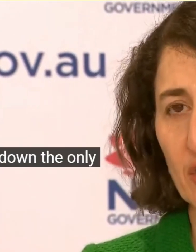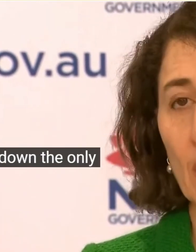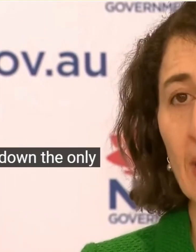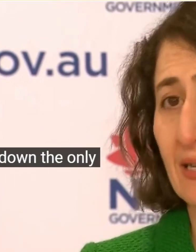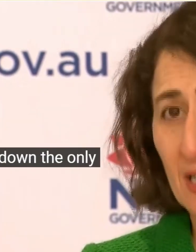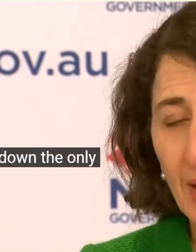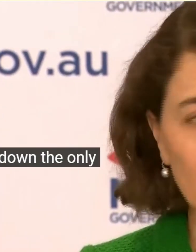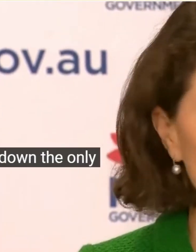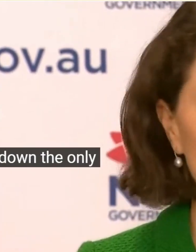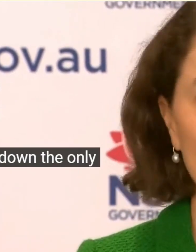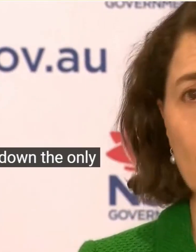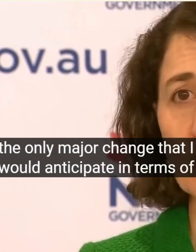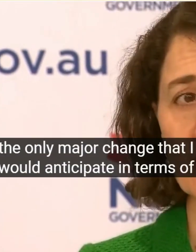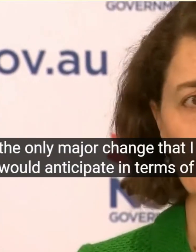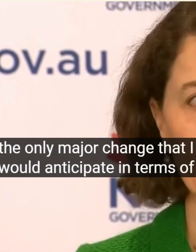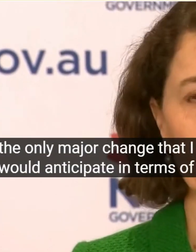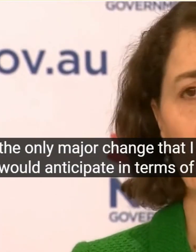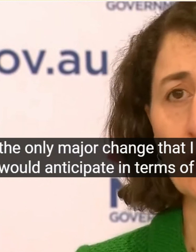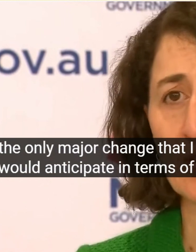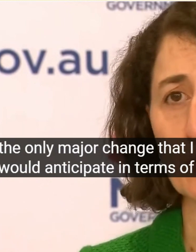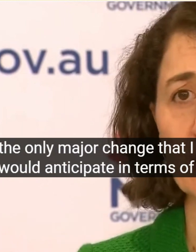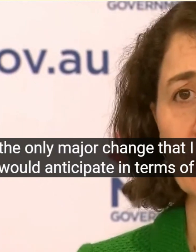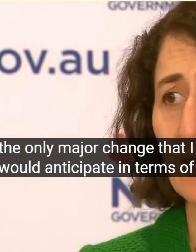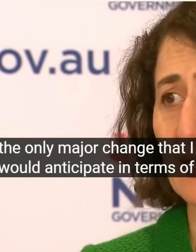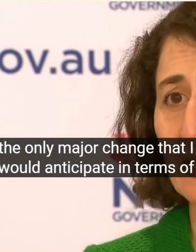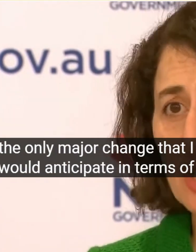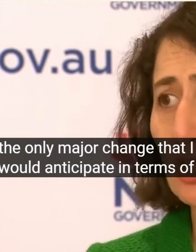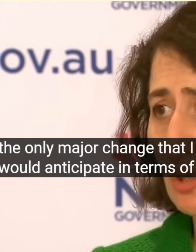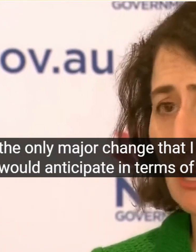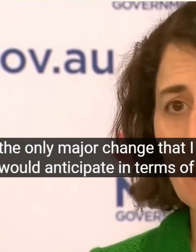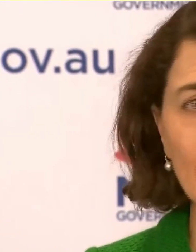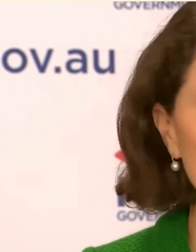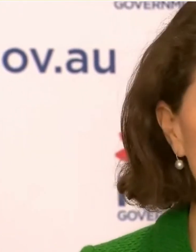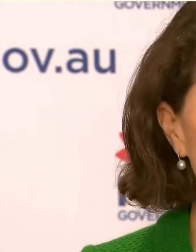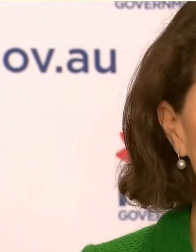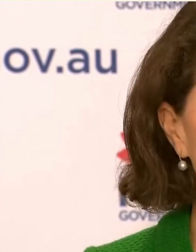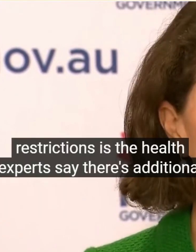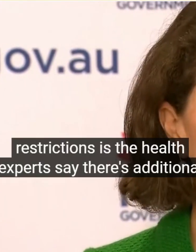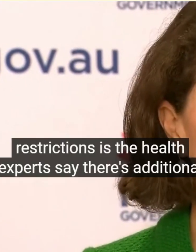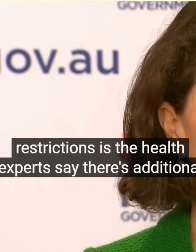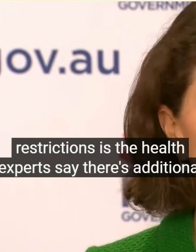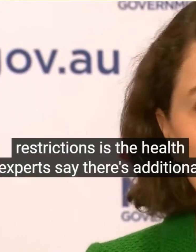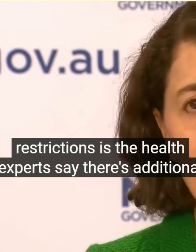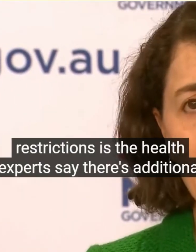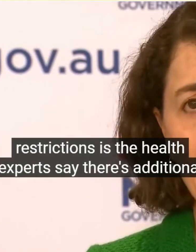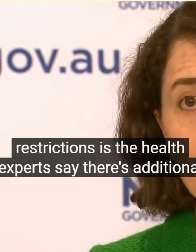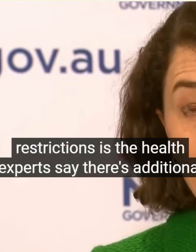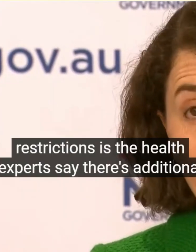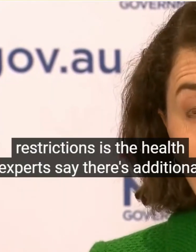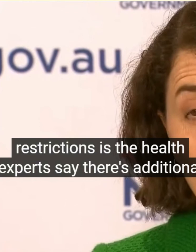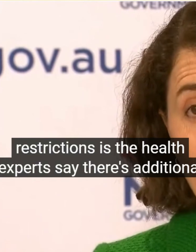Major Change That I Anticipate In Terms Of Restrictions Is If The Health Experts Say There Is Additional Local Government Areas Which Need To Go Down